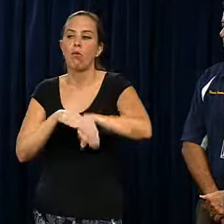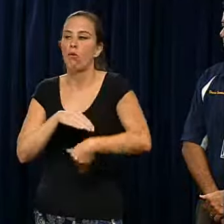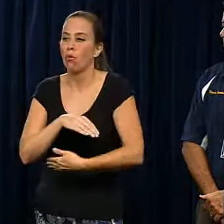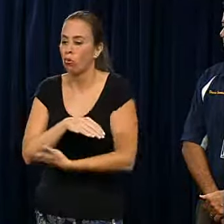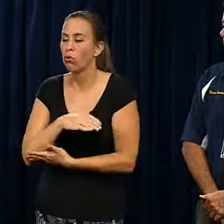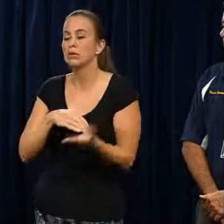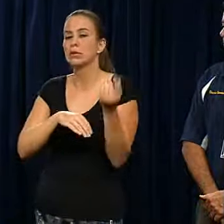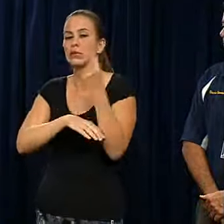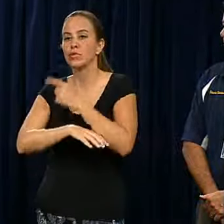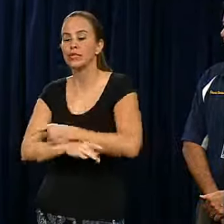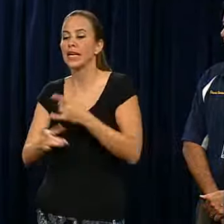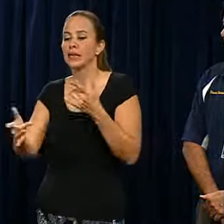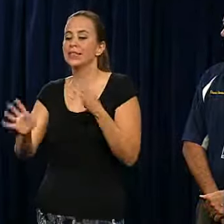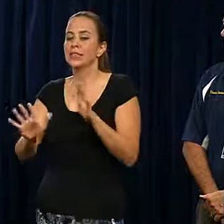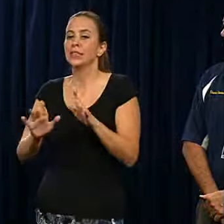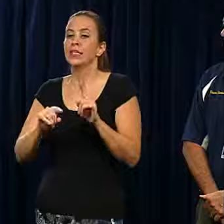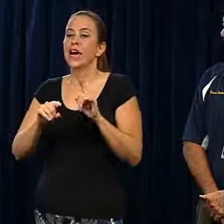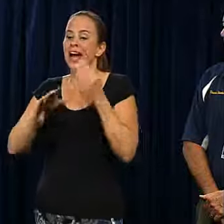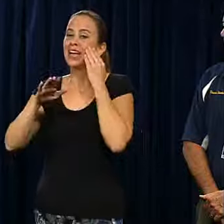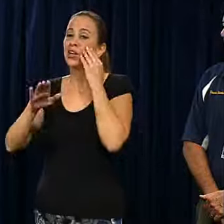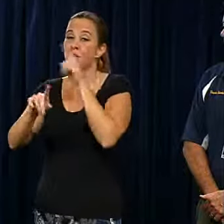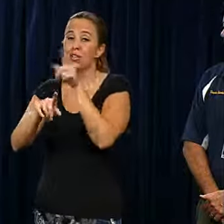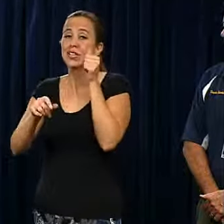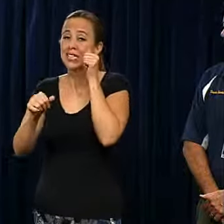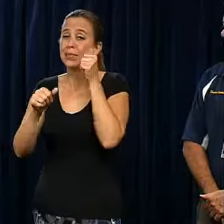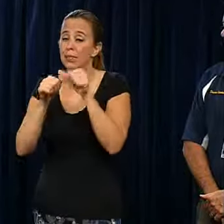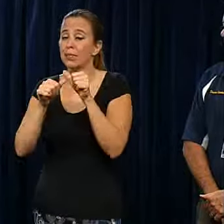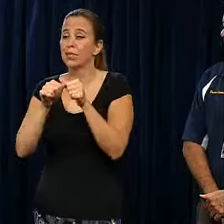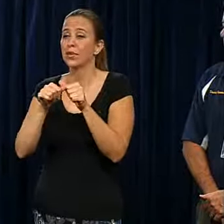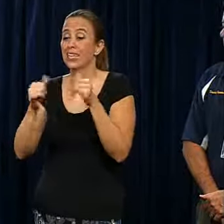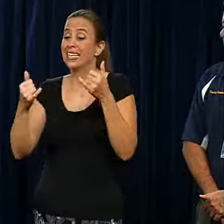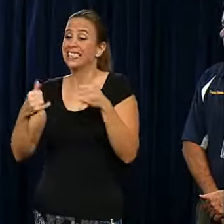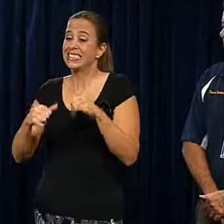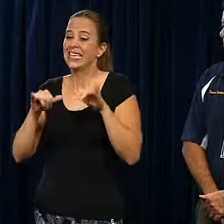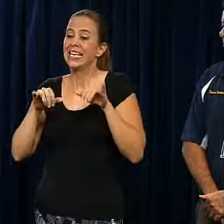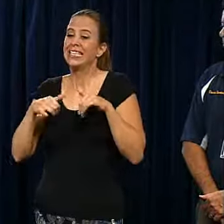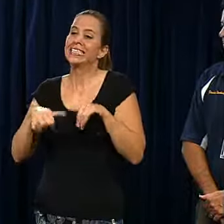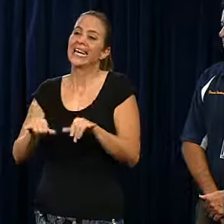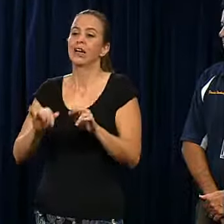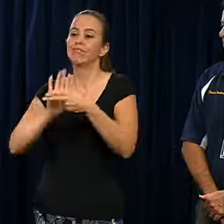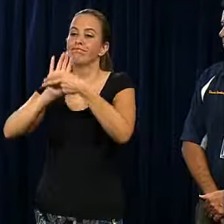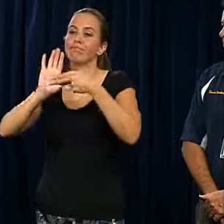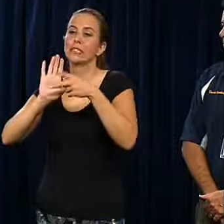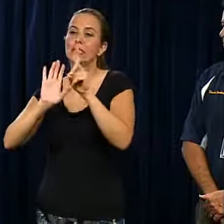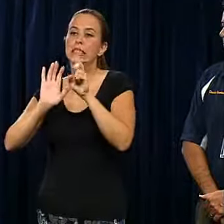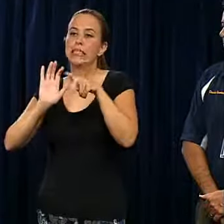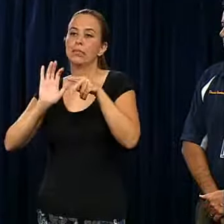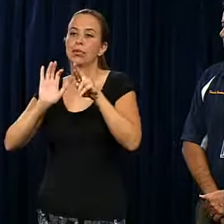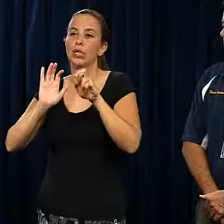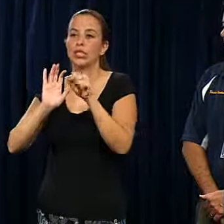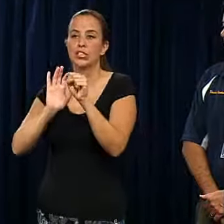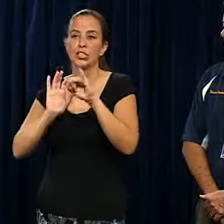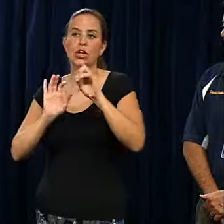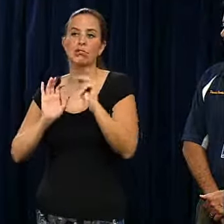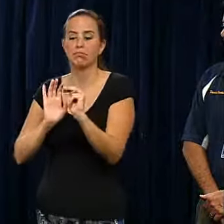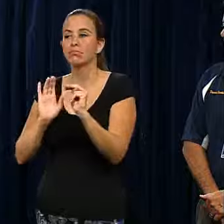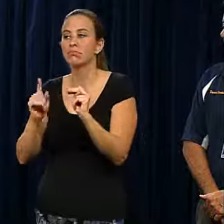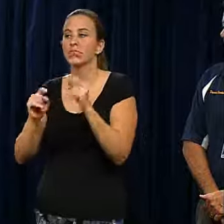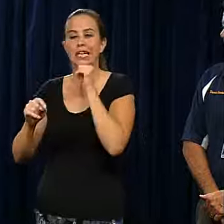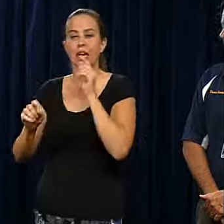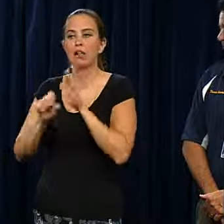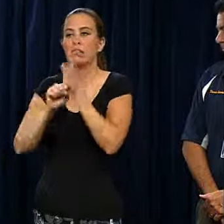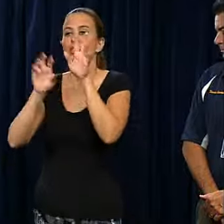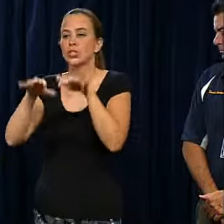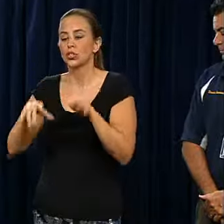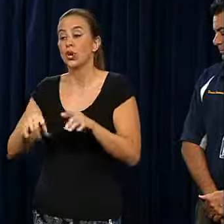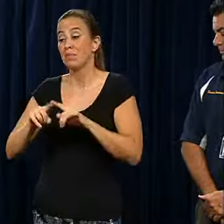even though that the tropical storm is now a depression, there's still going to be power hours. And, you know, that's going to happen all through the